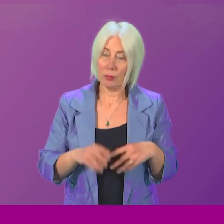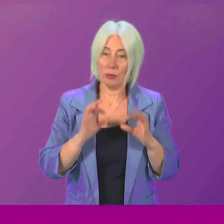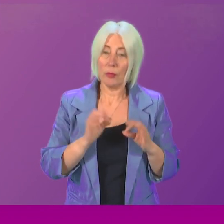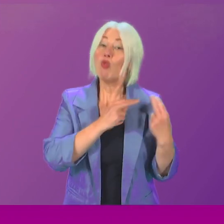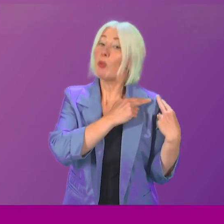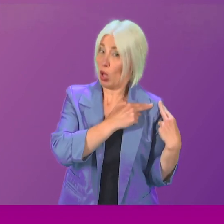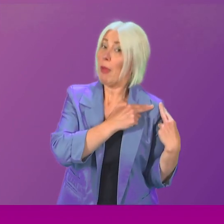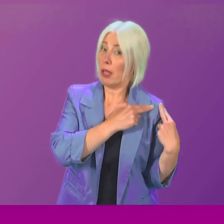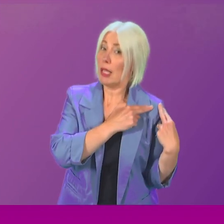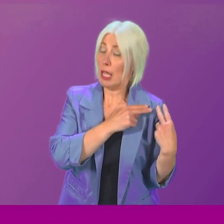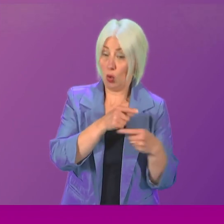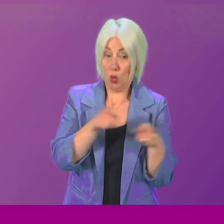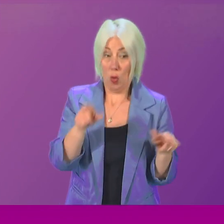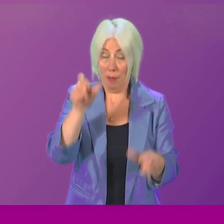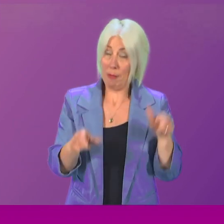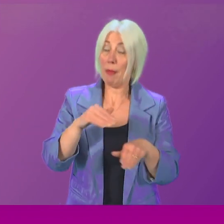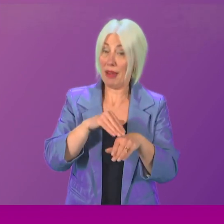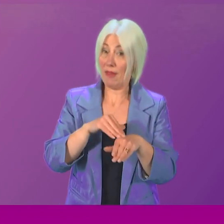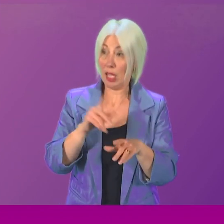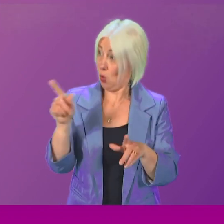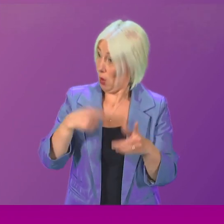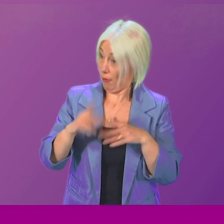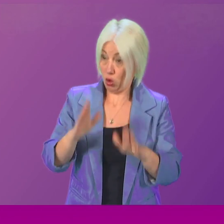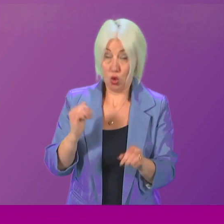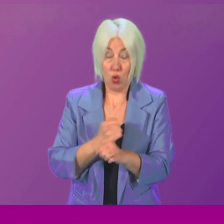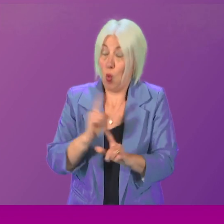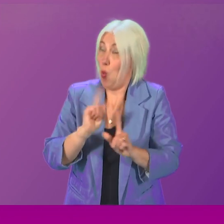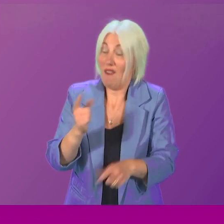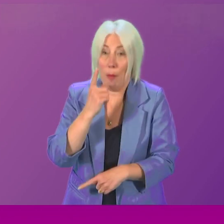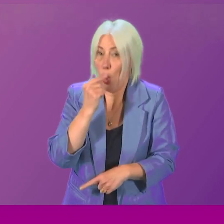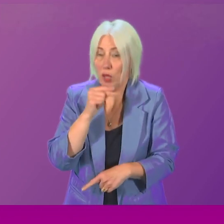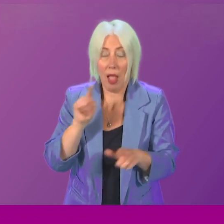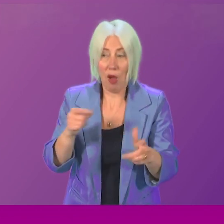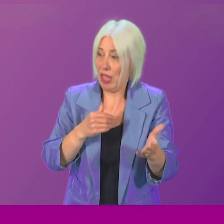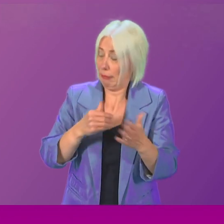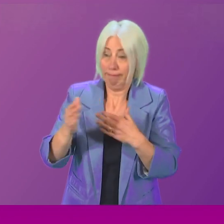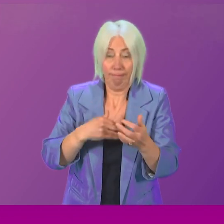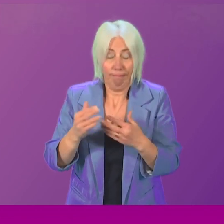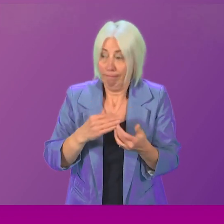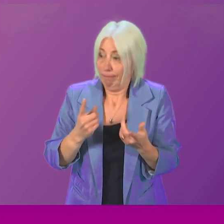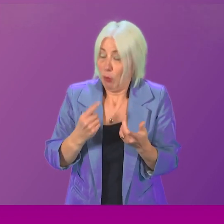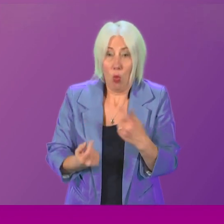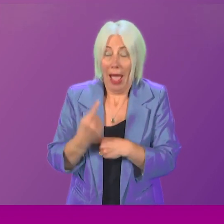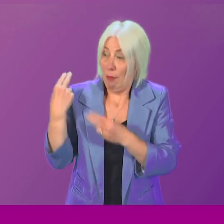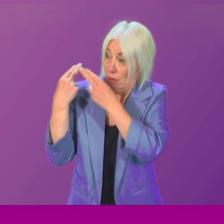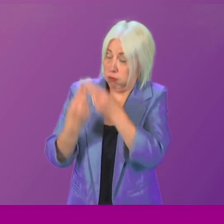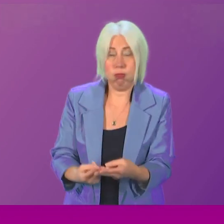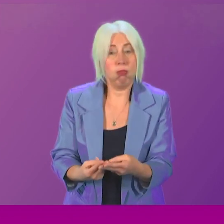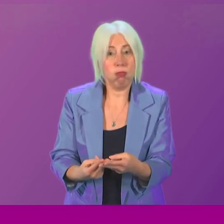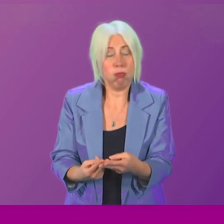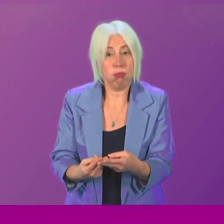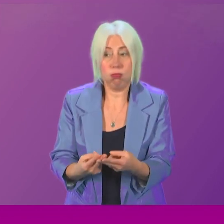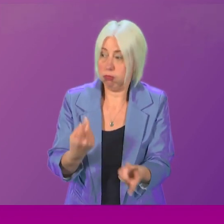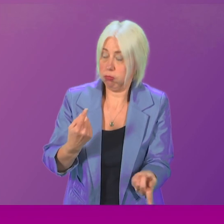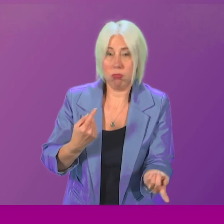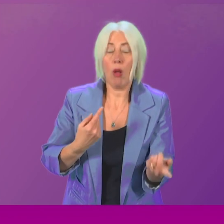affected to do whatever we can to support them in dealing with the legacy of what happened. We are,